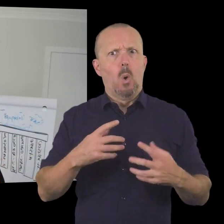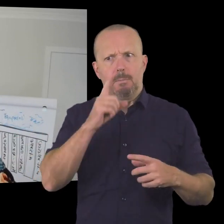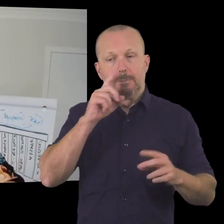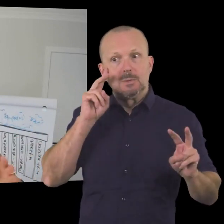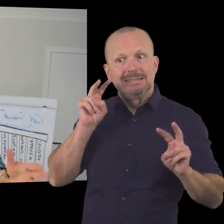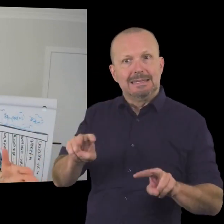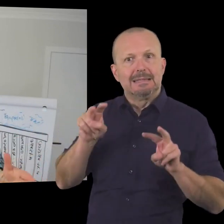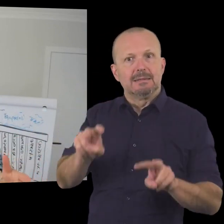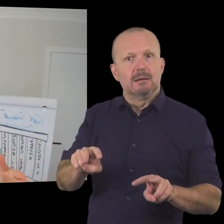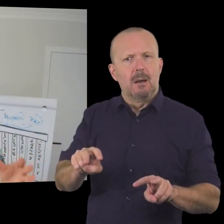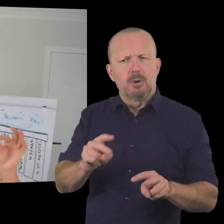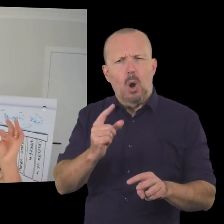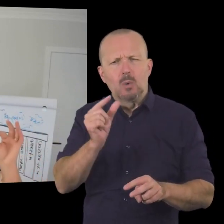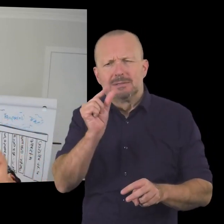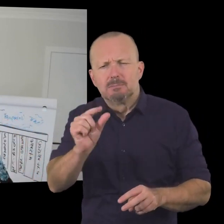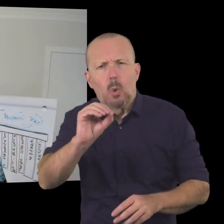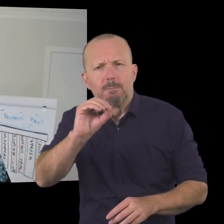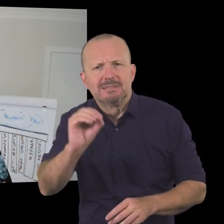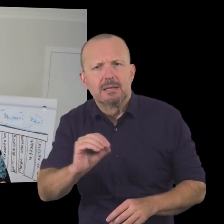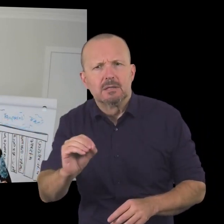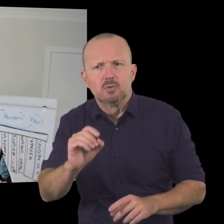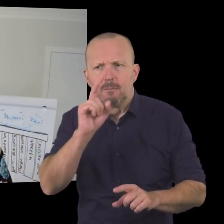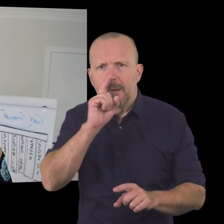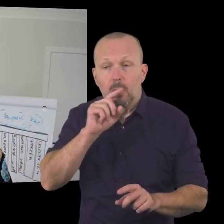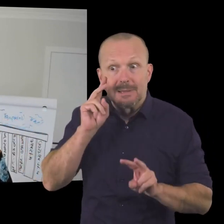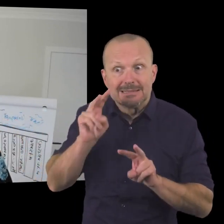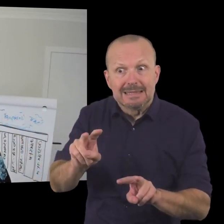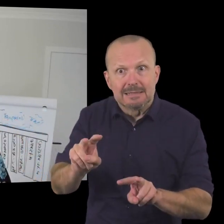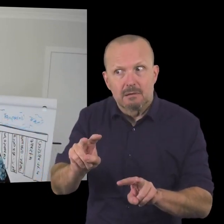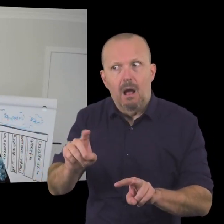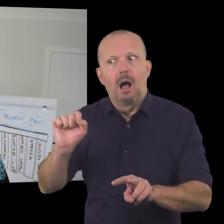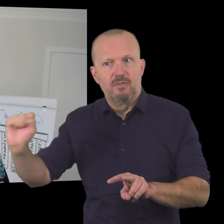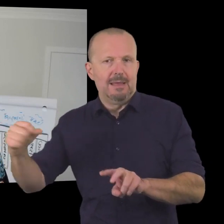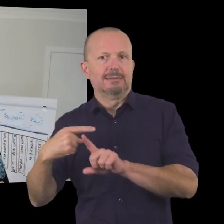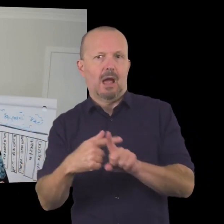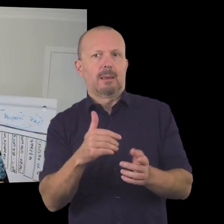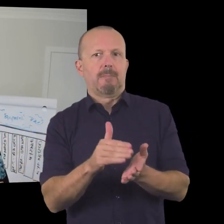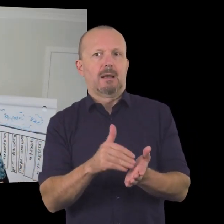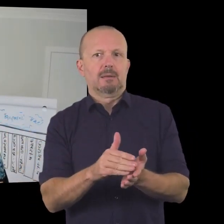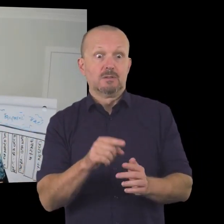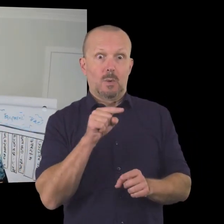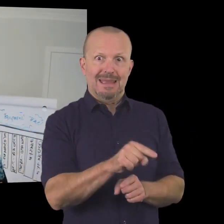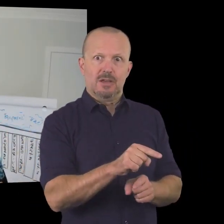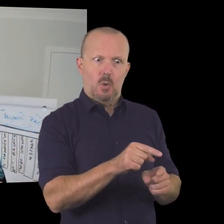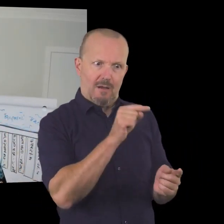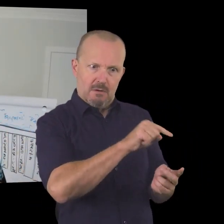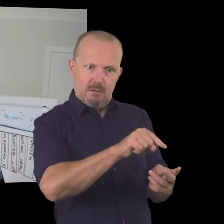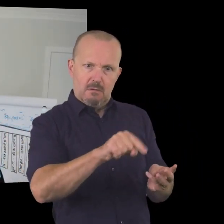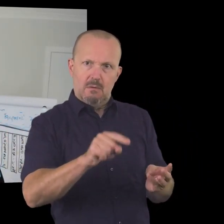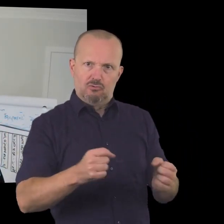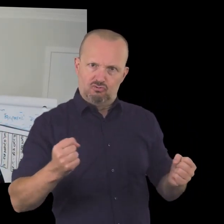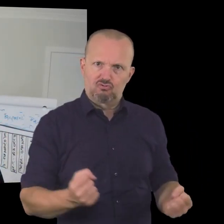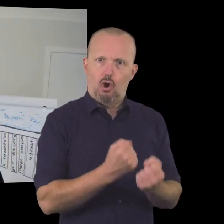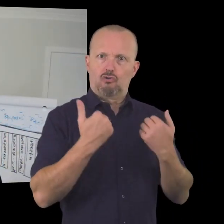will indeed connect with thousands more people potentially but only a fraction of that number of people would be actually their target market so that's the